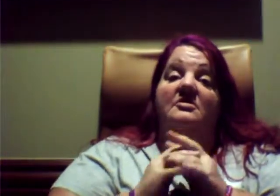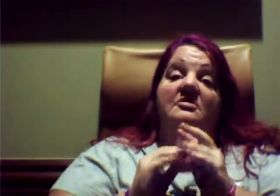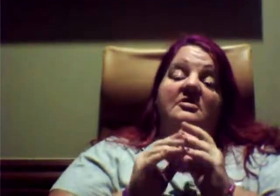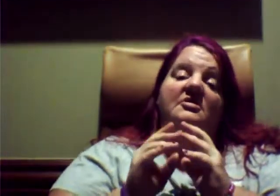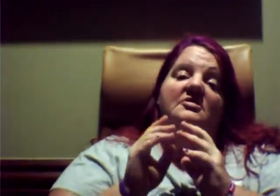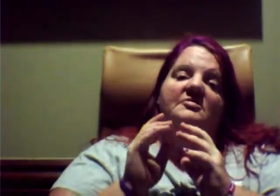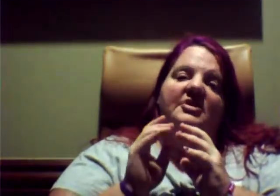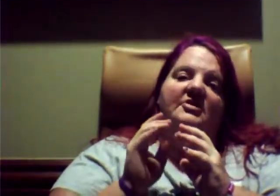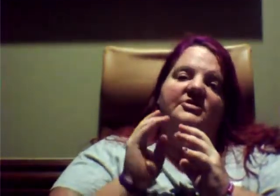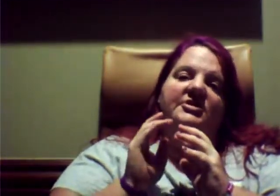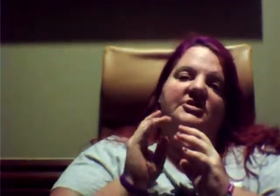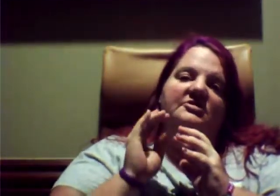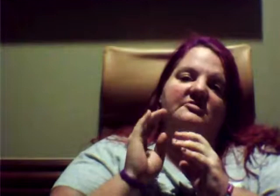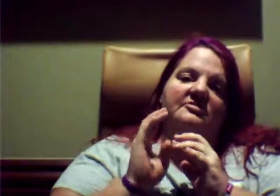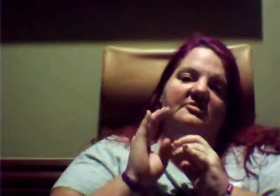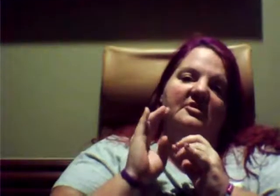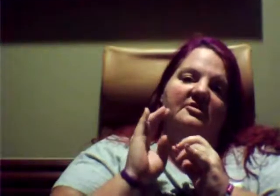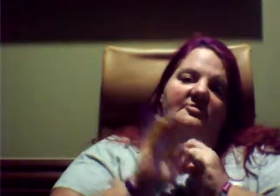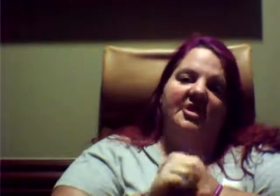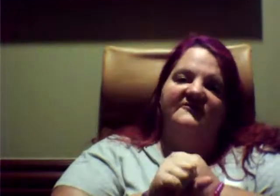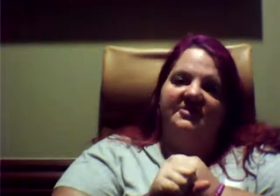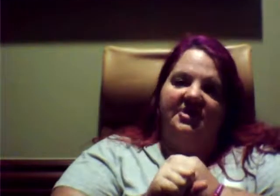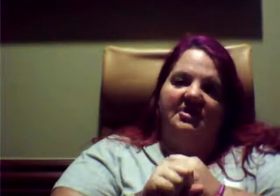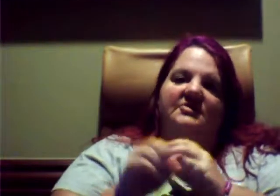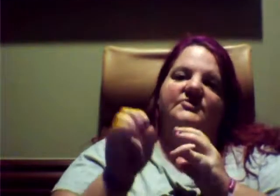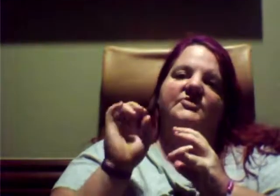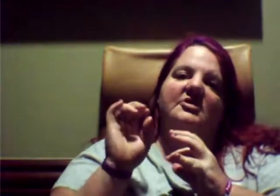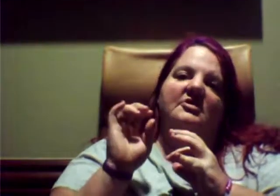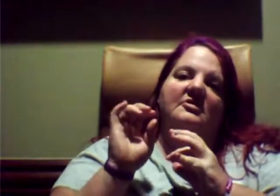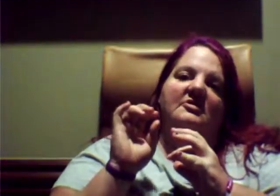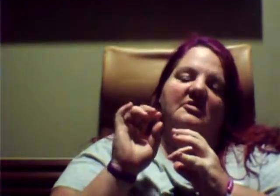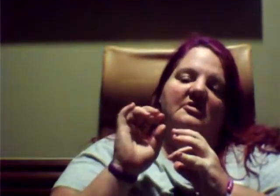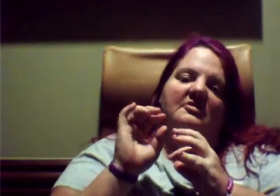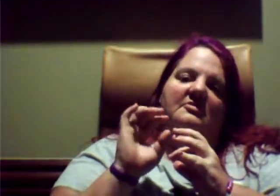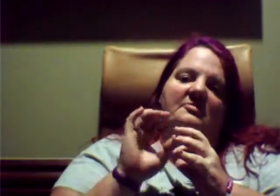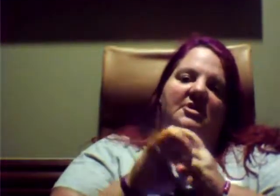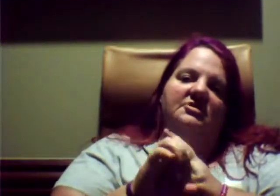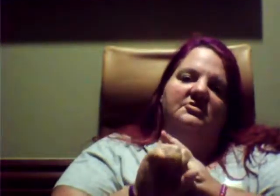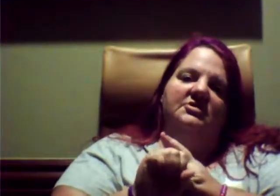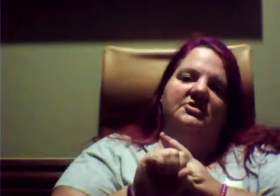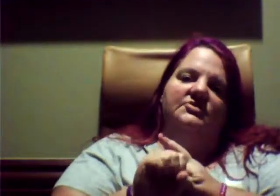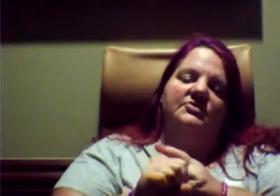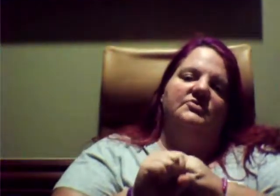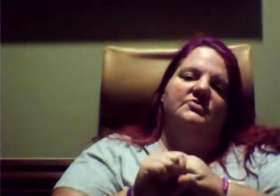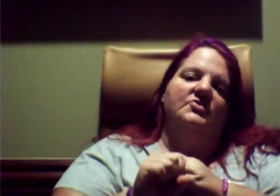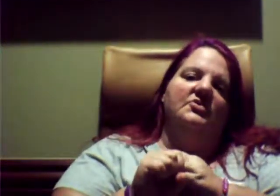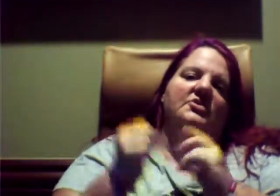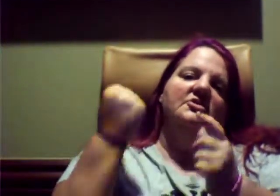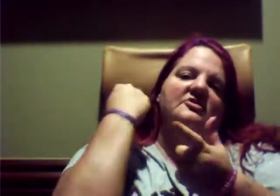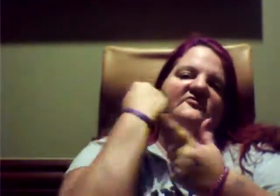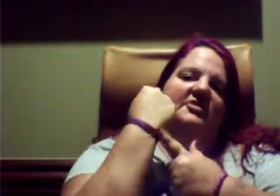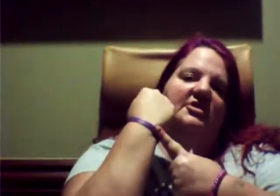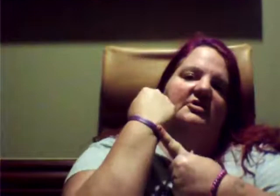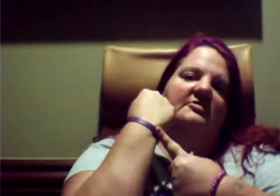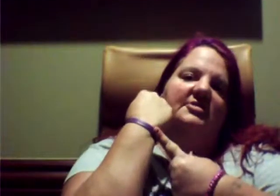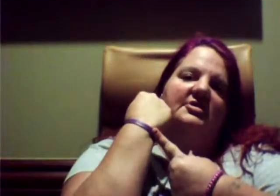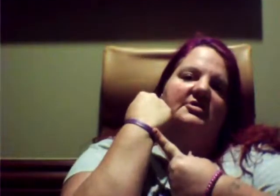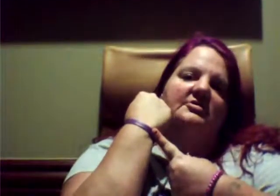found an attending Pride event in Dallas. I donate to the Fuck Hate Campaign.